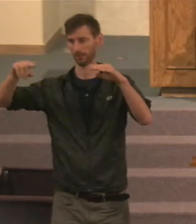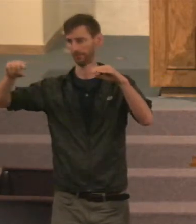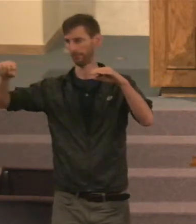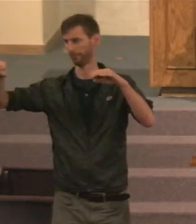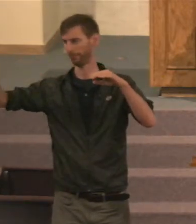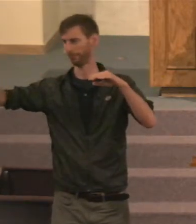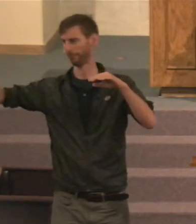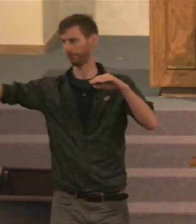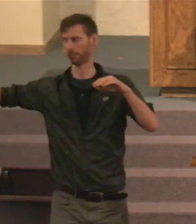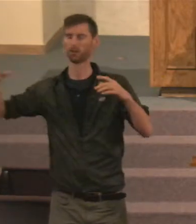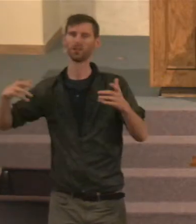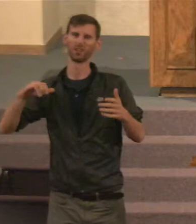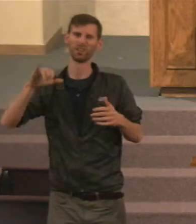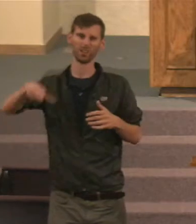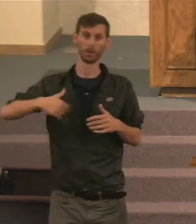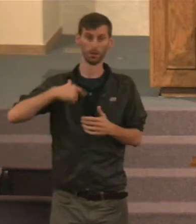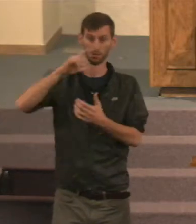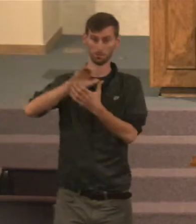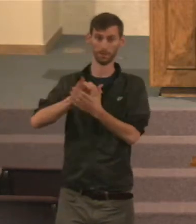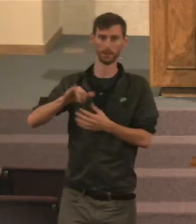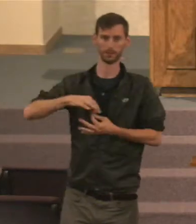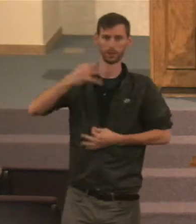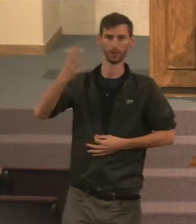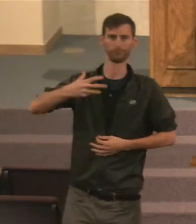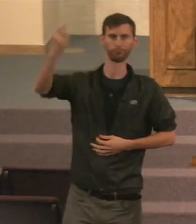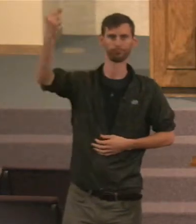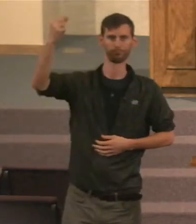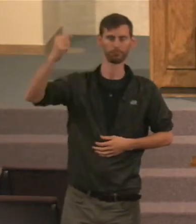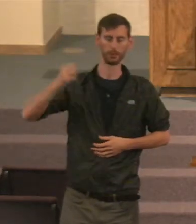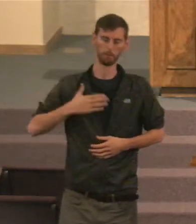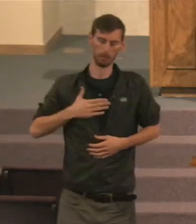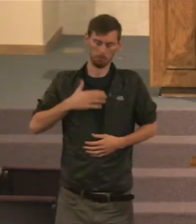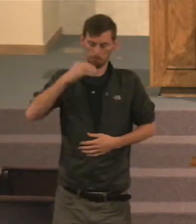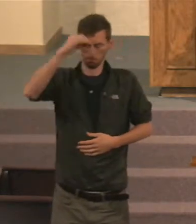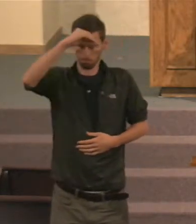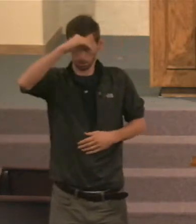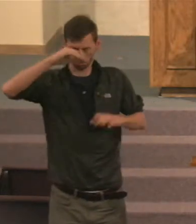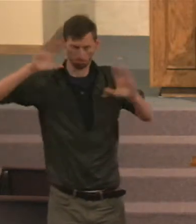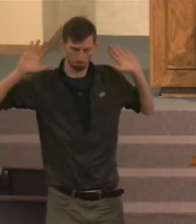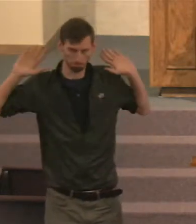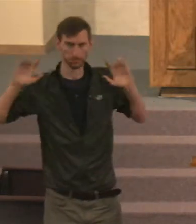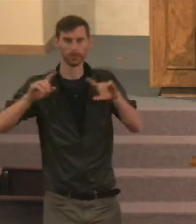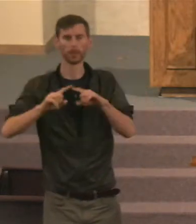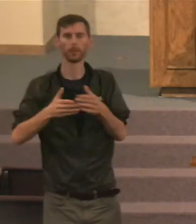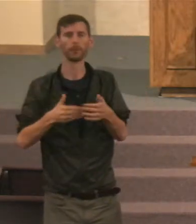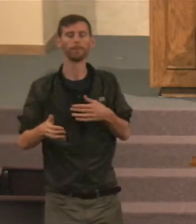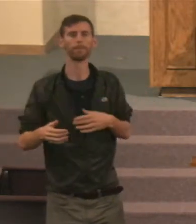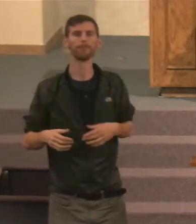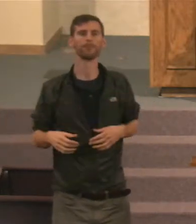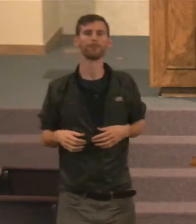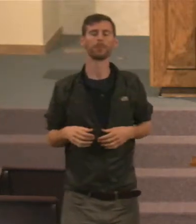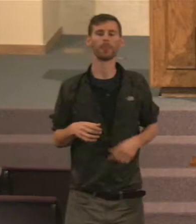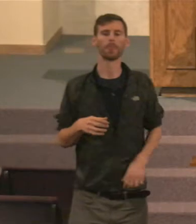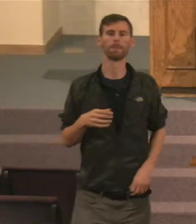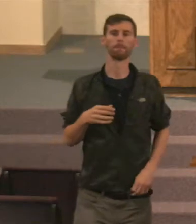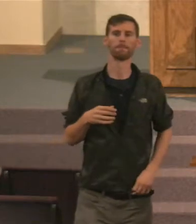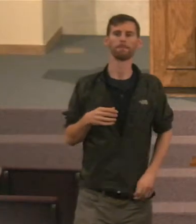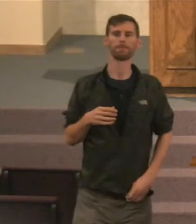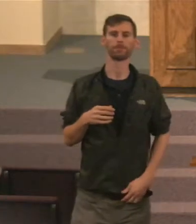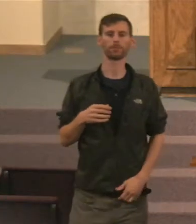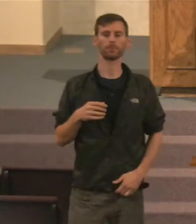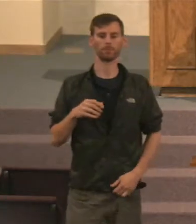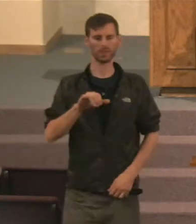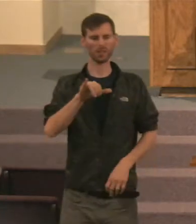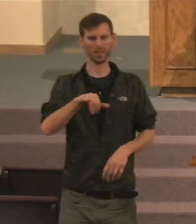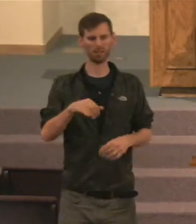I believe that's when the spirit has left the body. And that's just an opinion. But anyhow, you know, Either of those